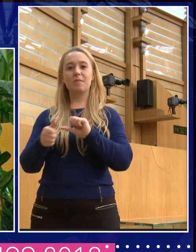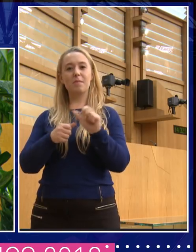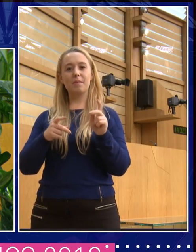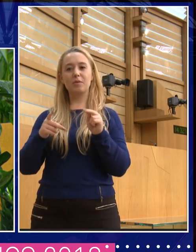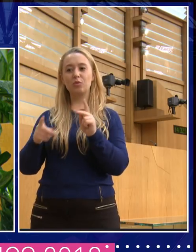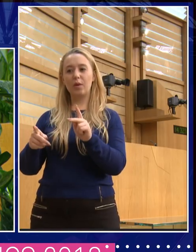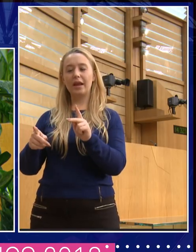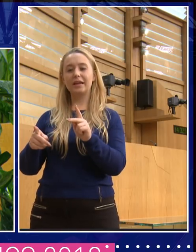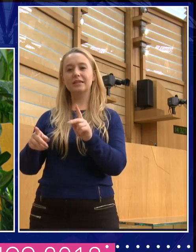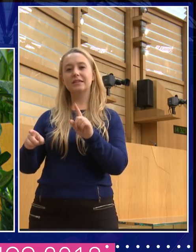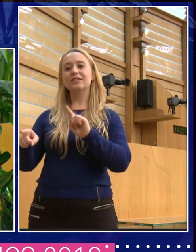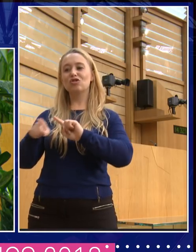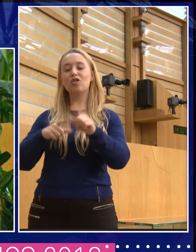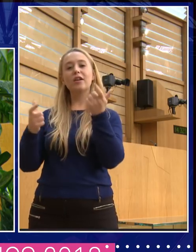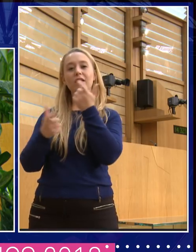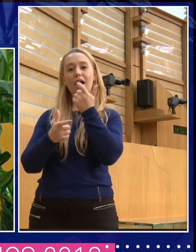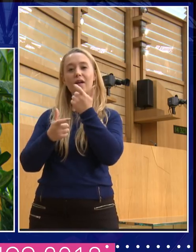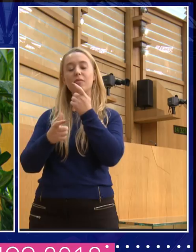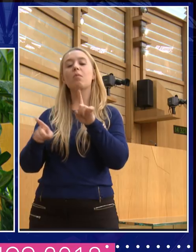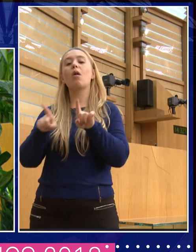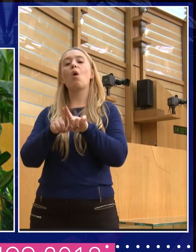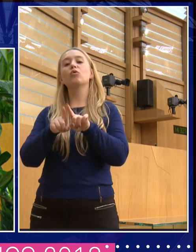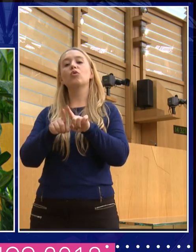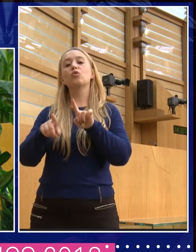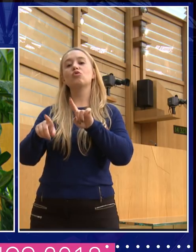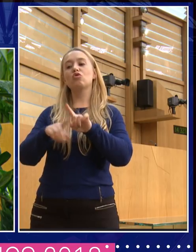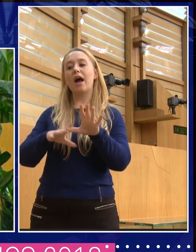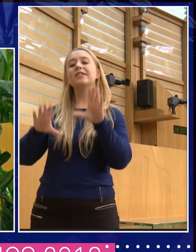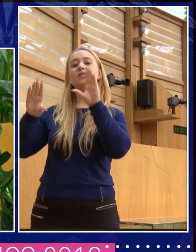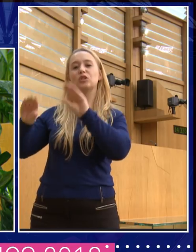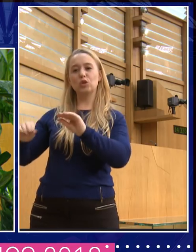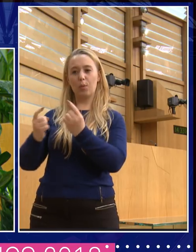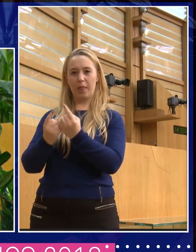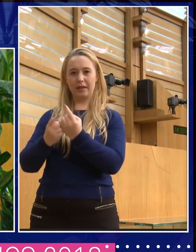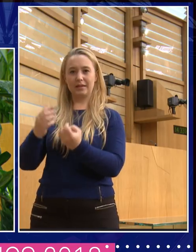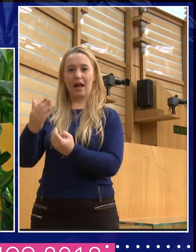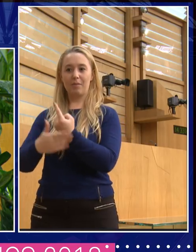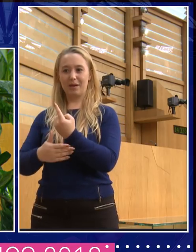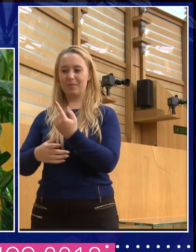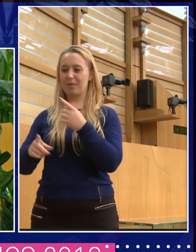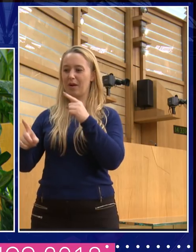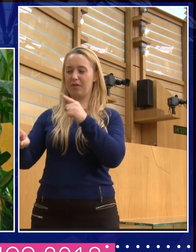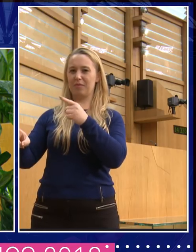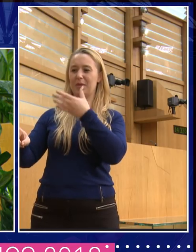stop it. In fact, laughing at it is quite a good way of stopping at it because they tend to feel a bit silly.